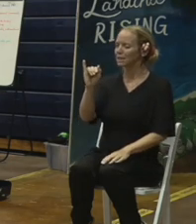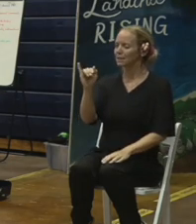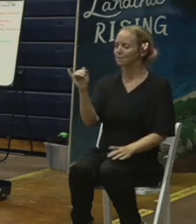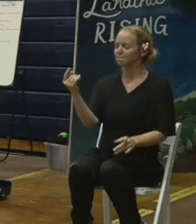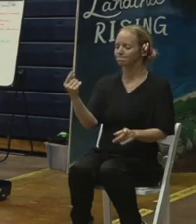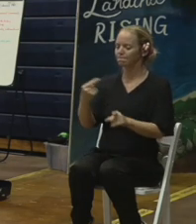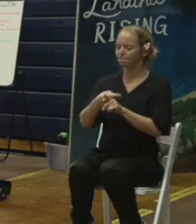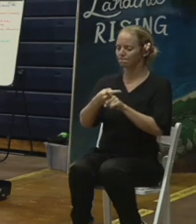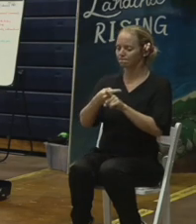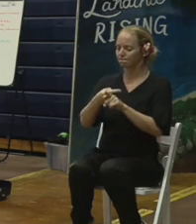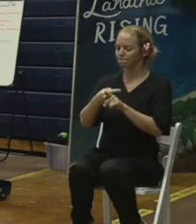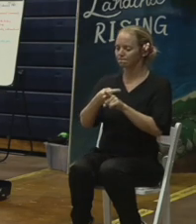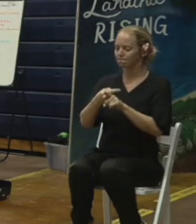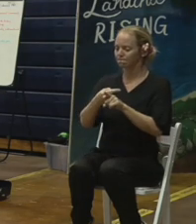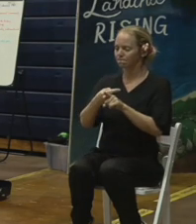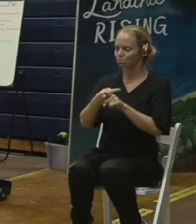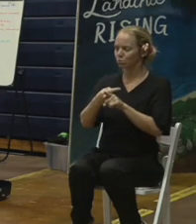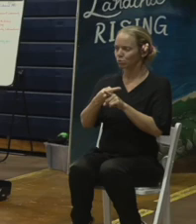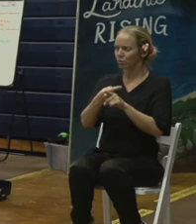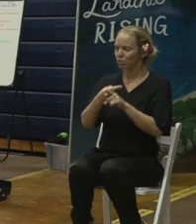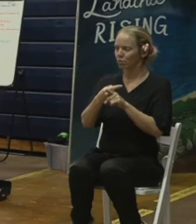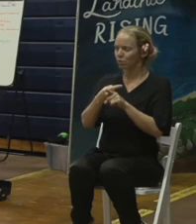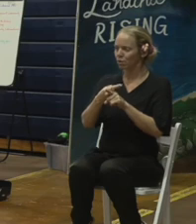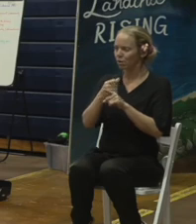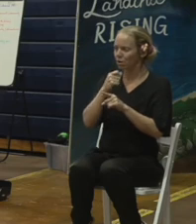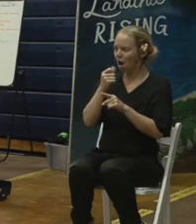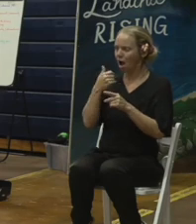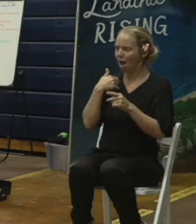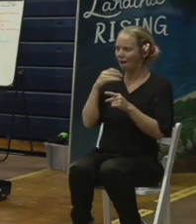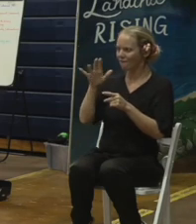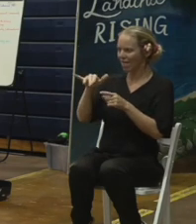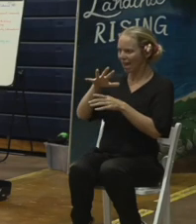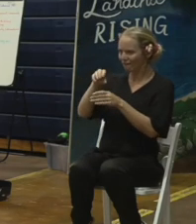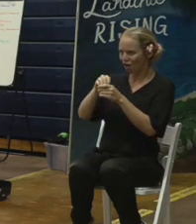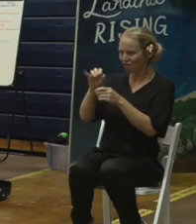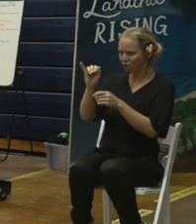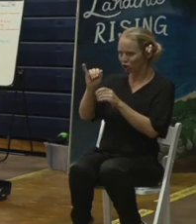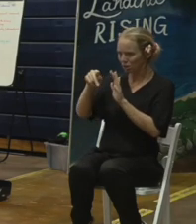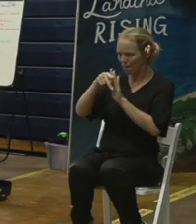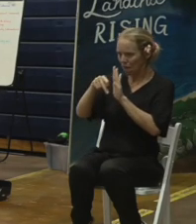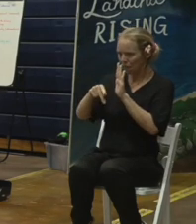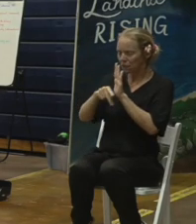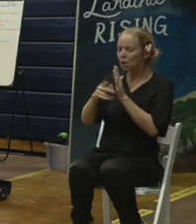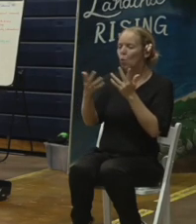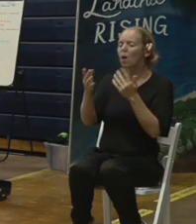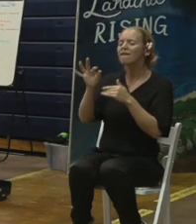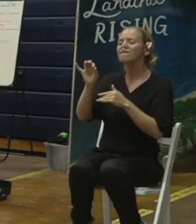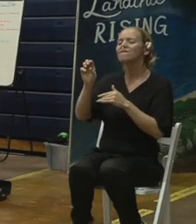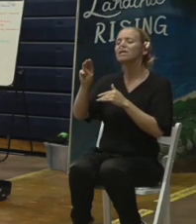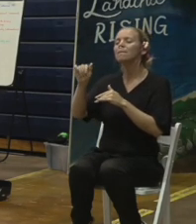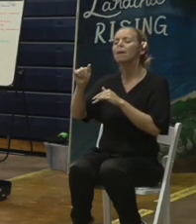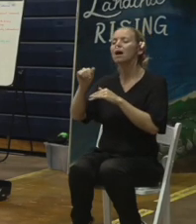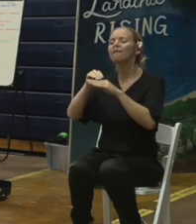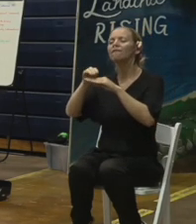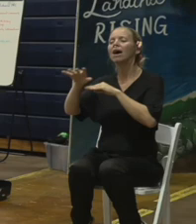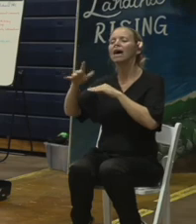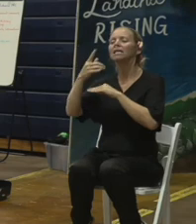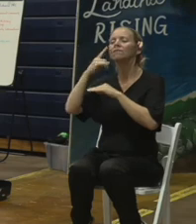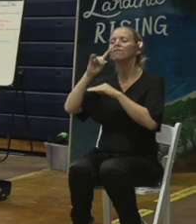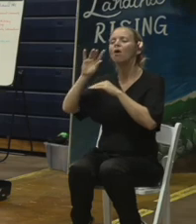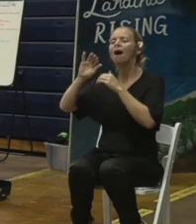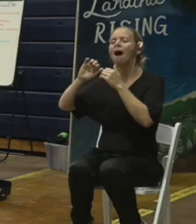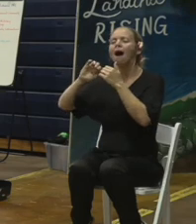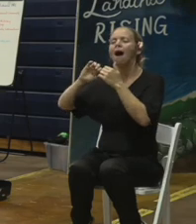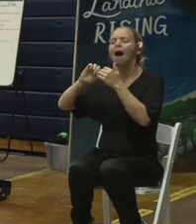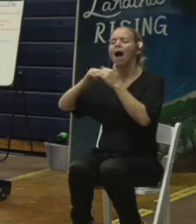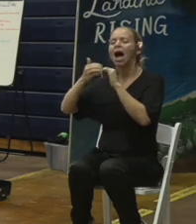in it. What is FEMA's advice for those who are having a hard time getting their insurance over and over?